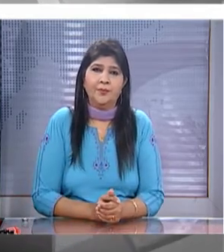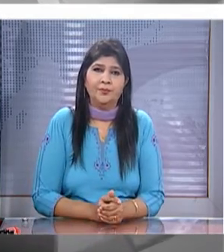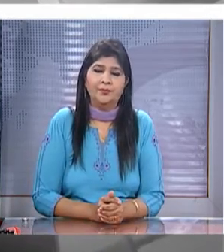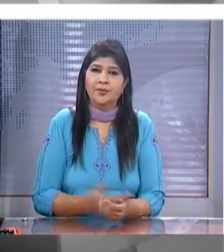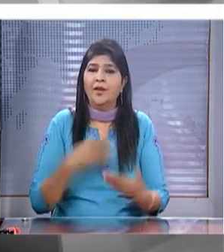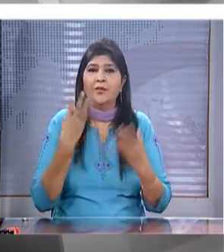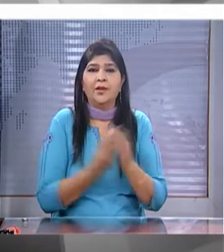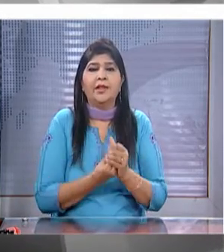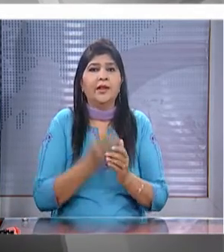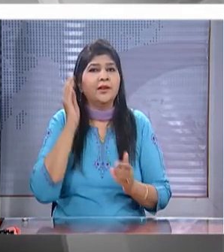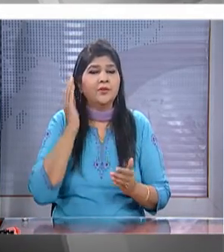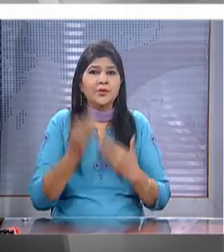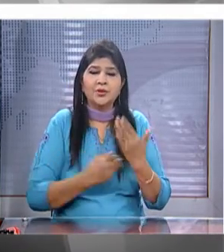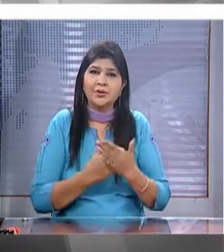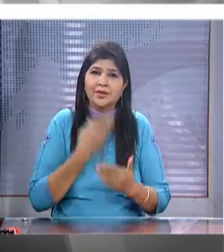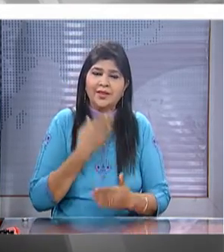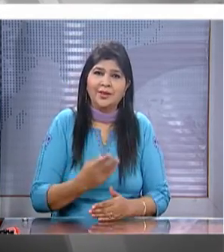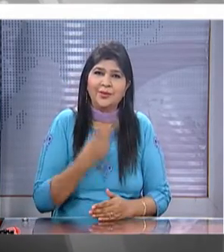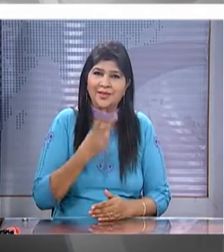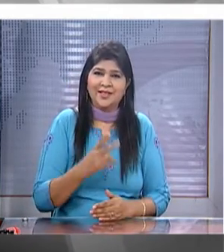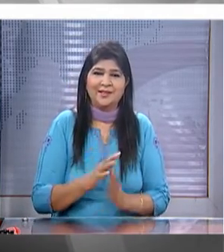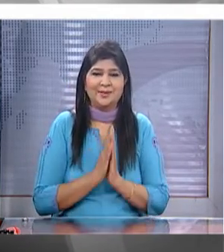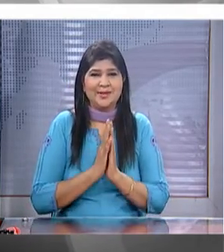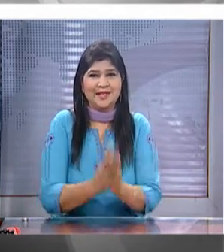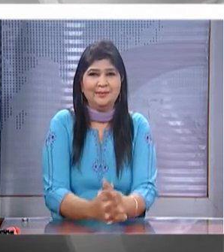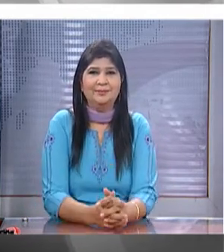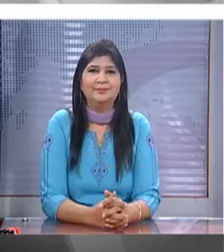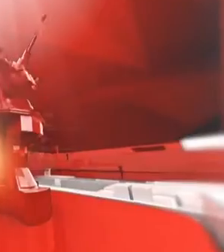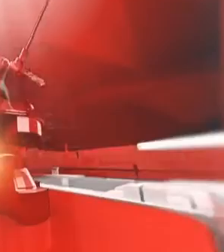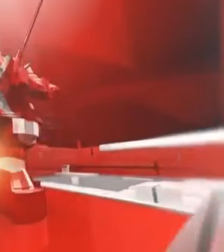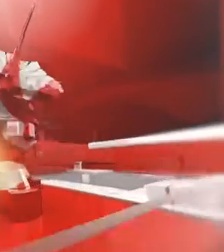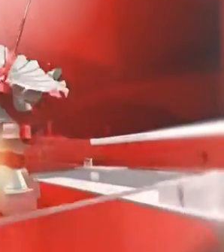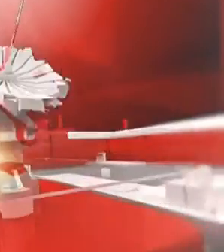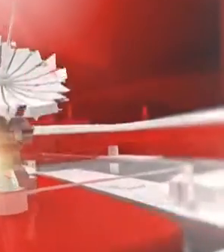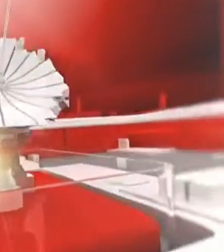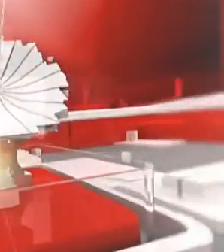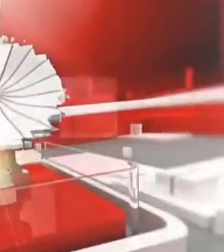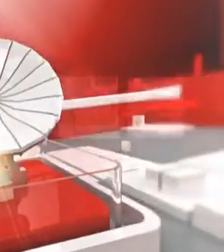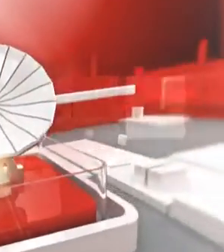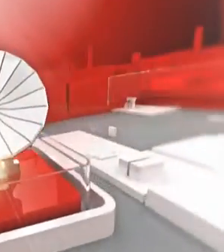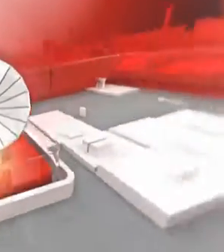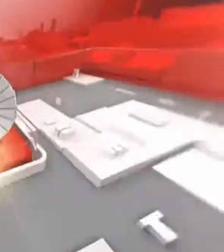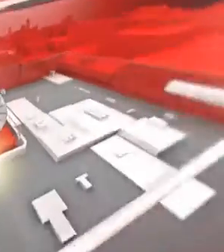and with that we've come to the close of this bulletin namaskar so so so